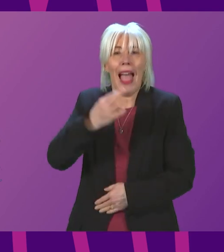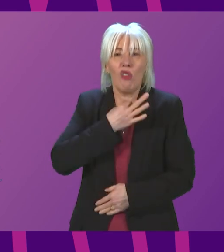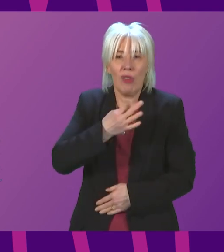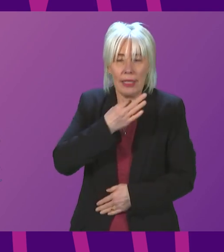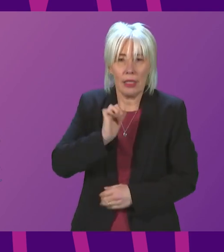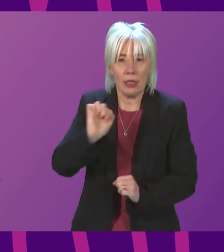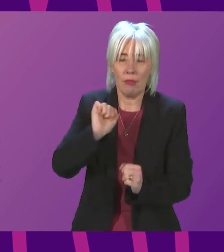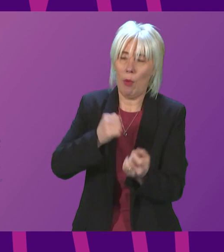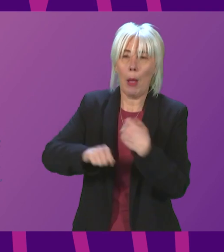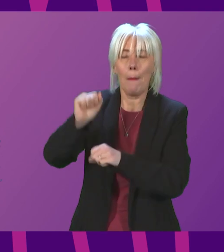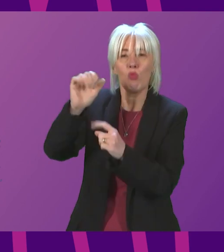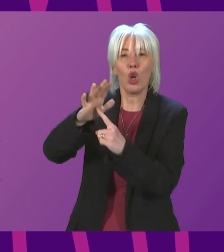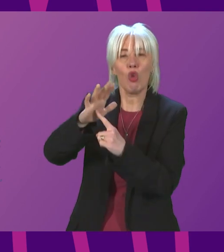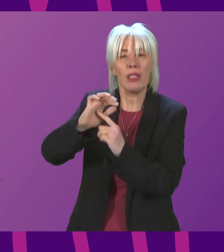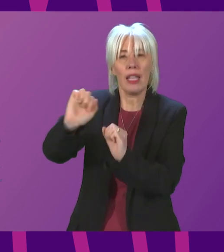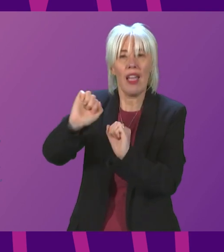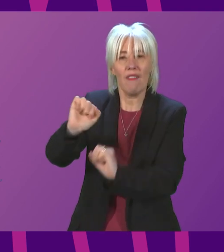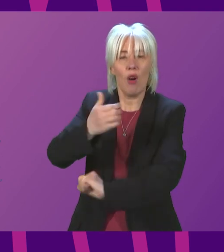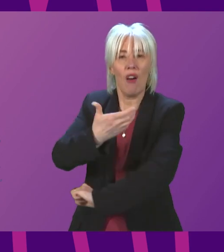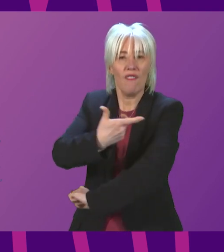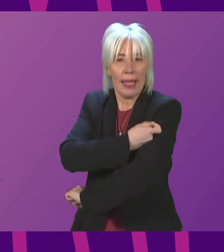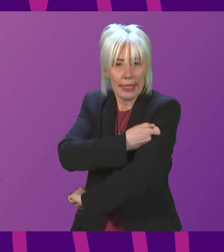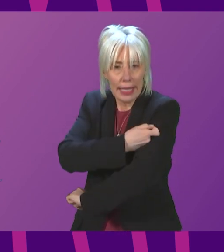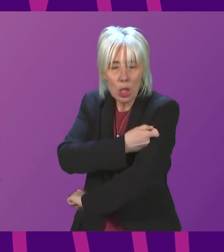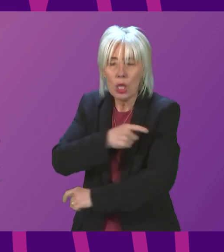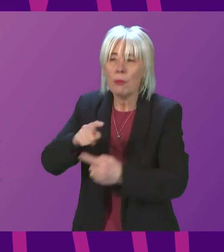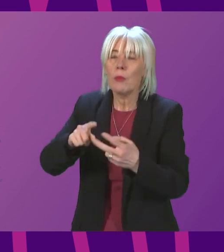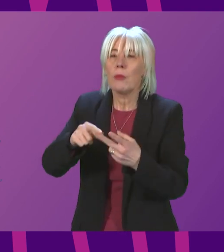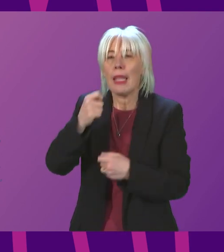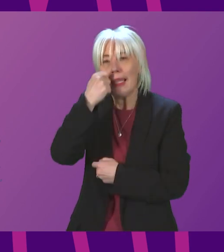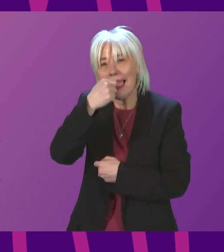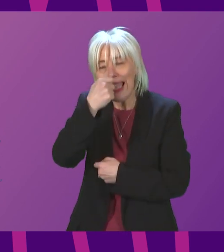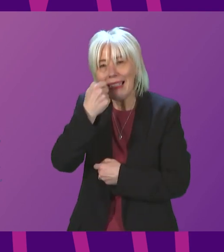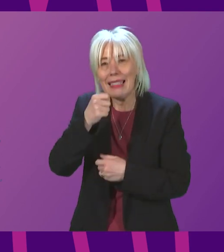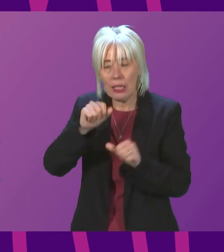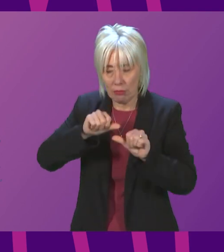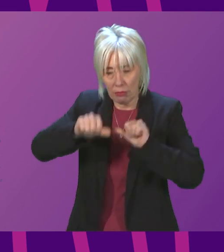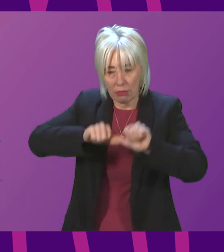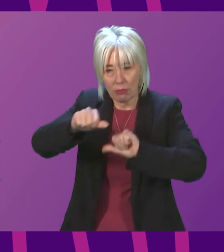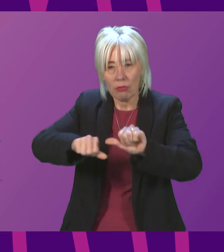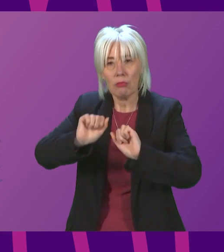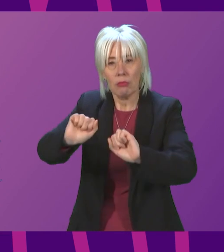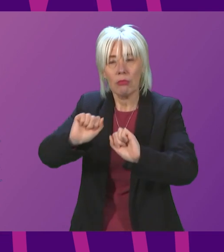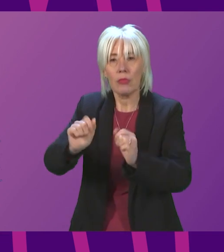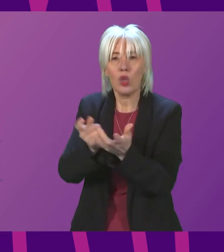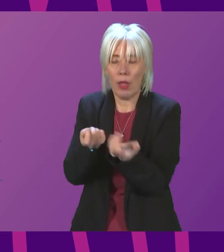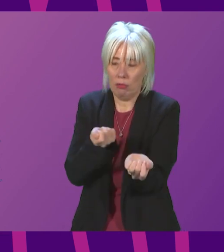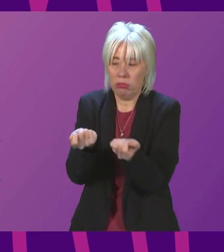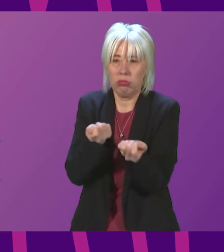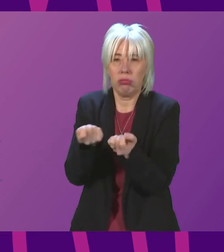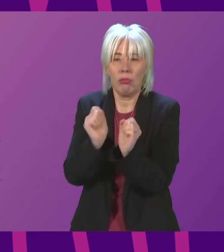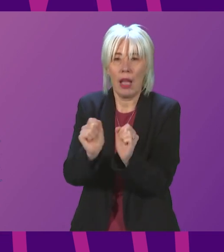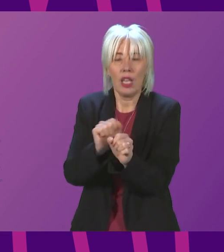continue to be prioritised for vaccination our testing programme continues to support the effective management